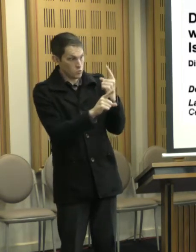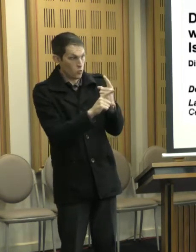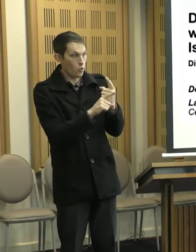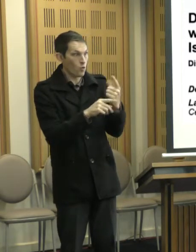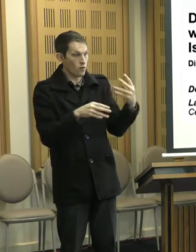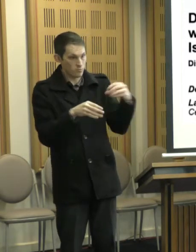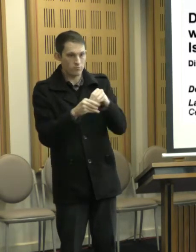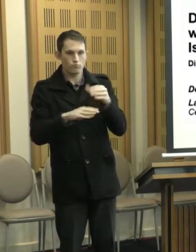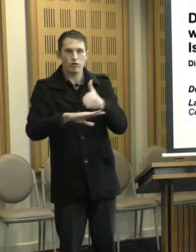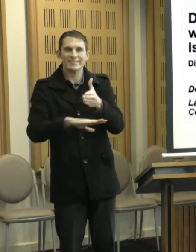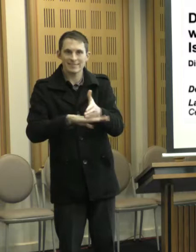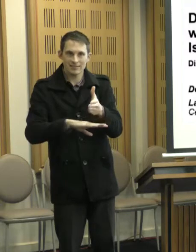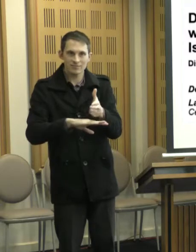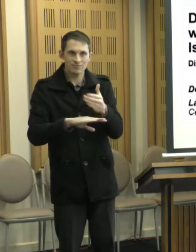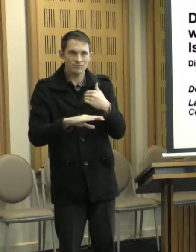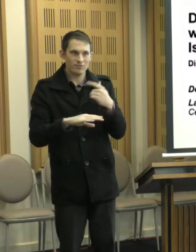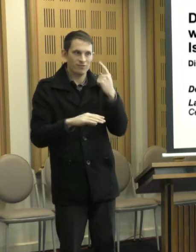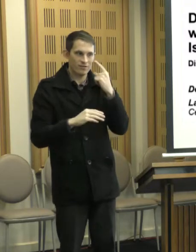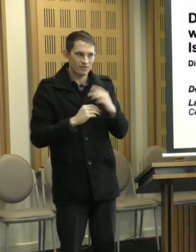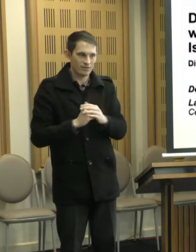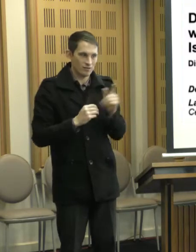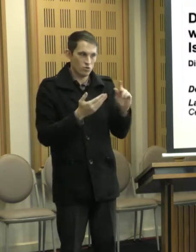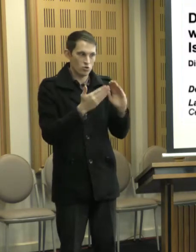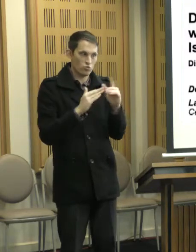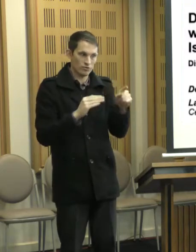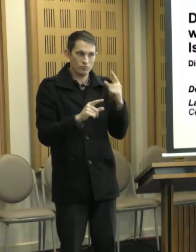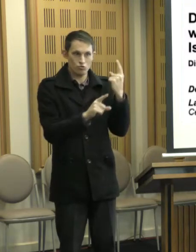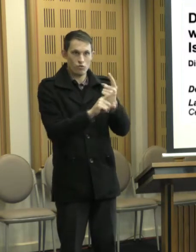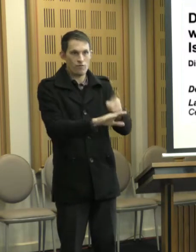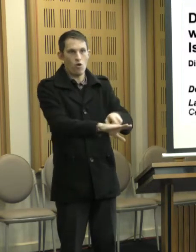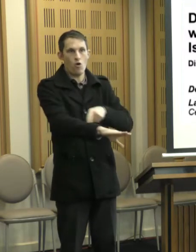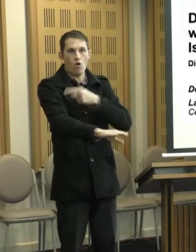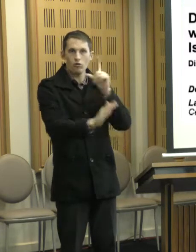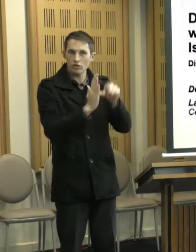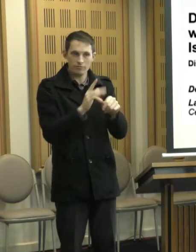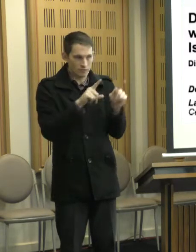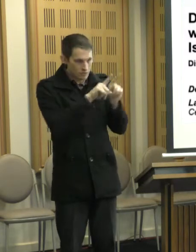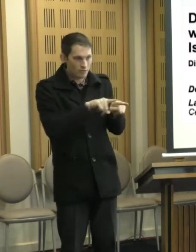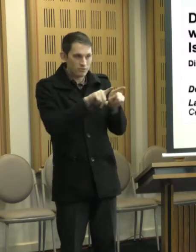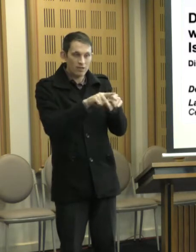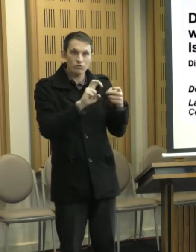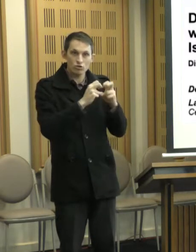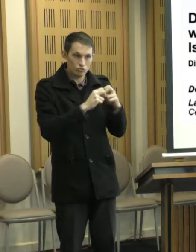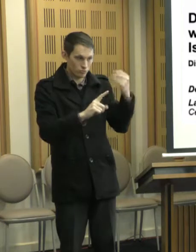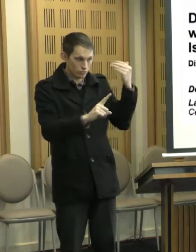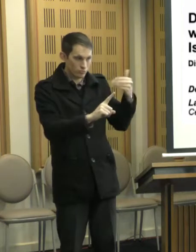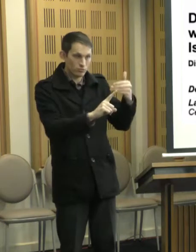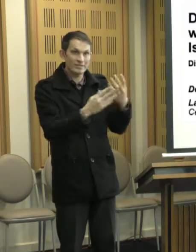the community, to, in my mind, has been talking for a long time about some of these issues. And some of it's getting through, but some of it's not.